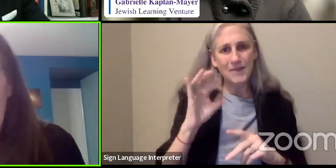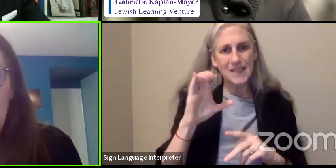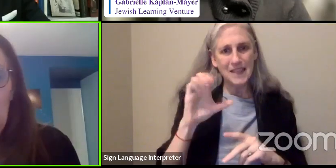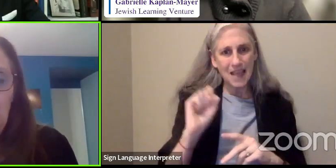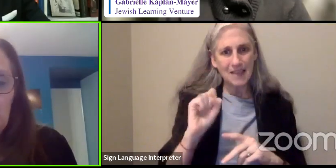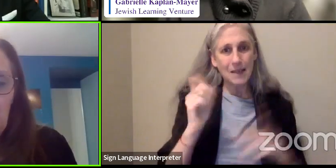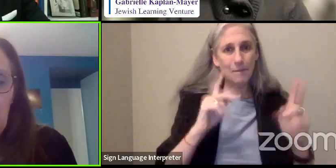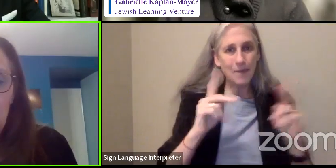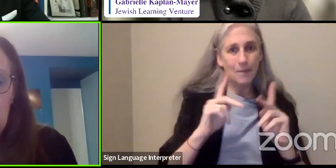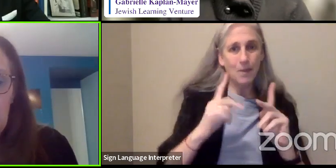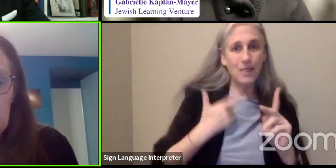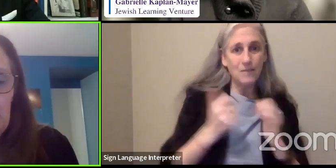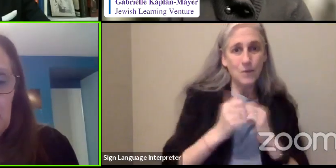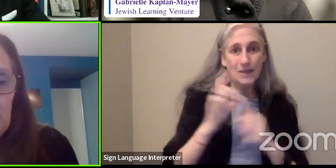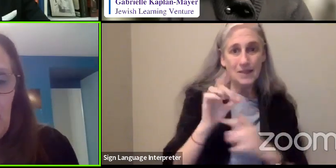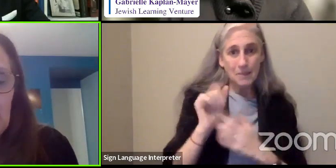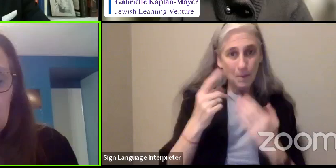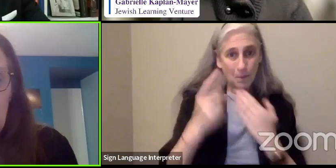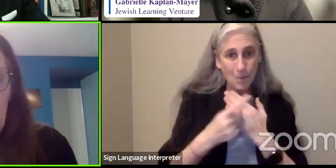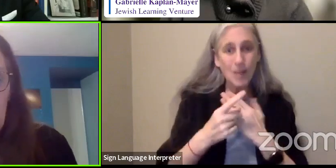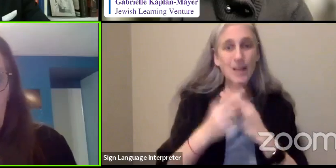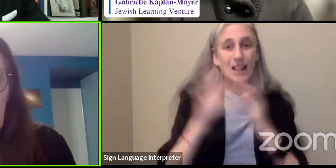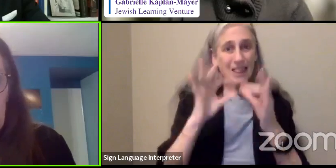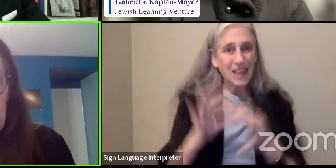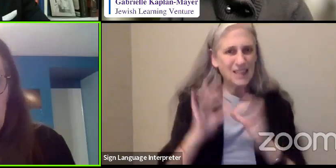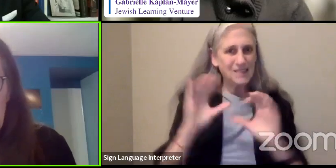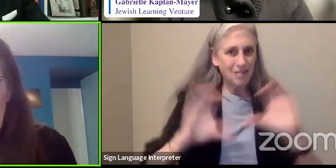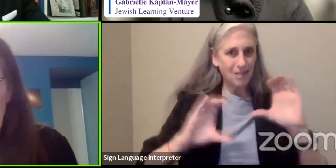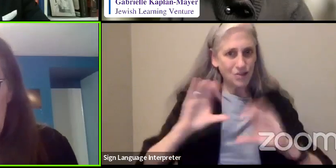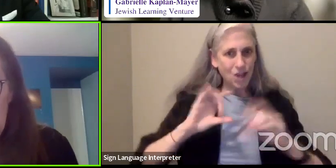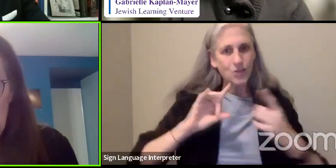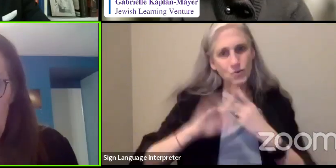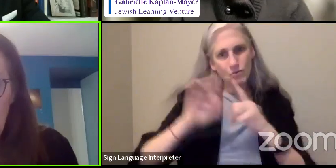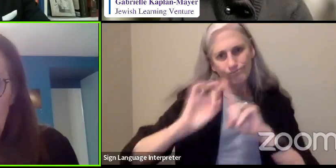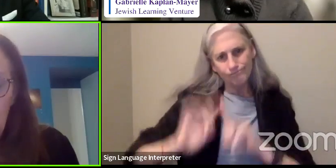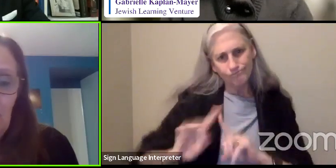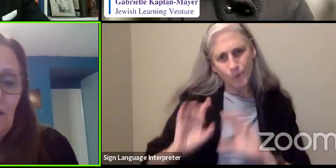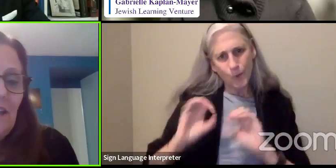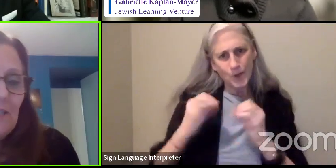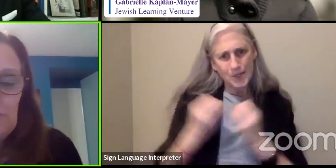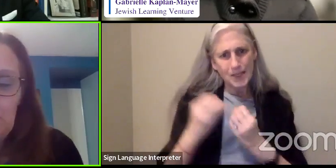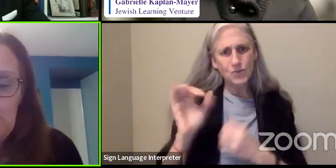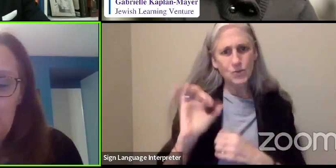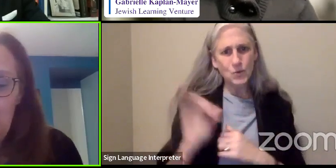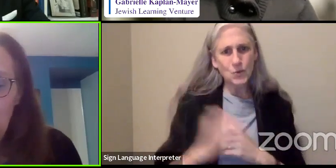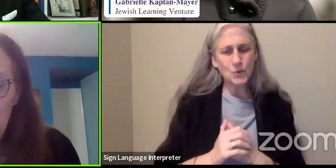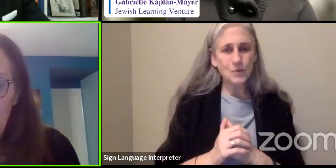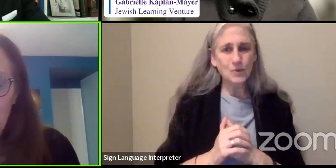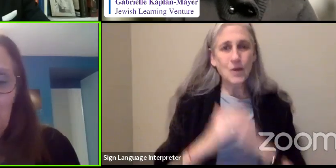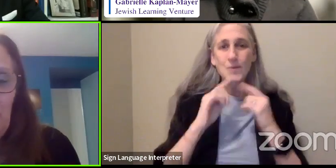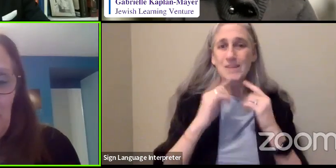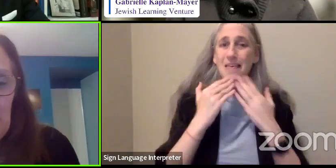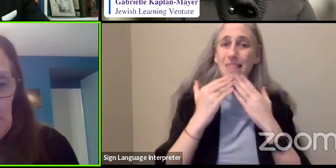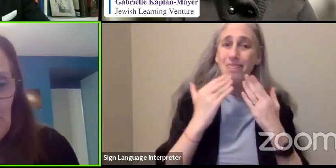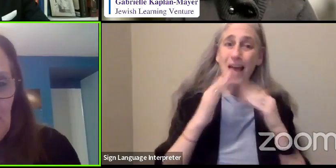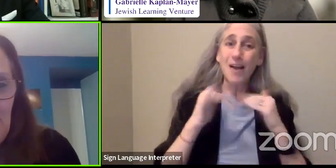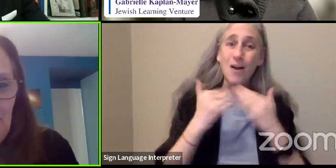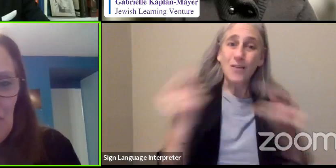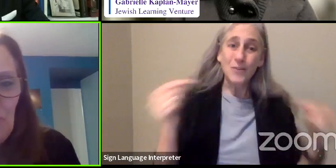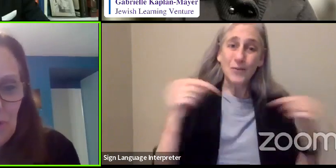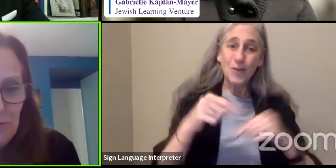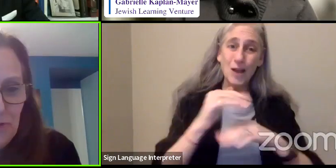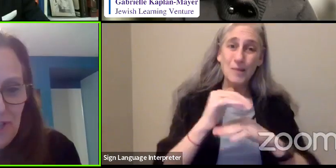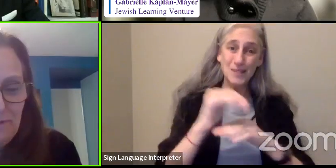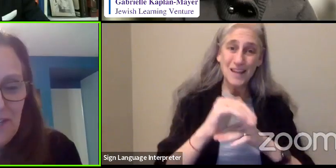Program, and you can check out the links in the chat to our other organizations and as well. And just want to say thank you all for joining us